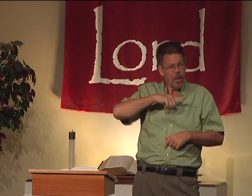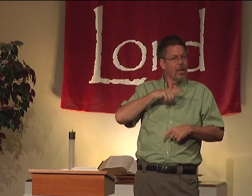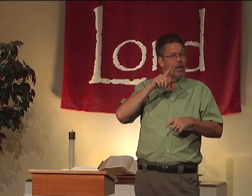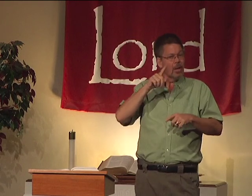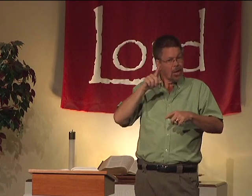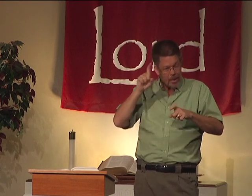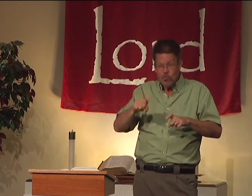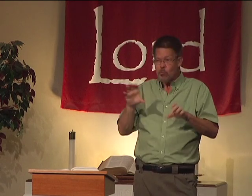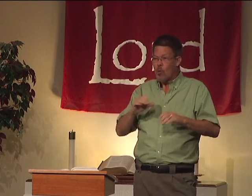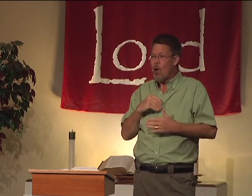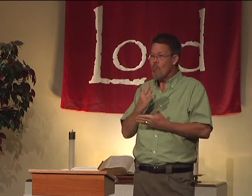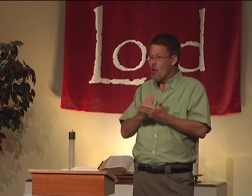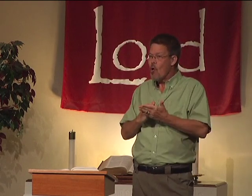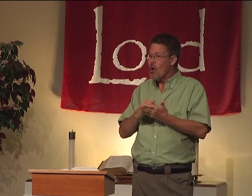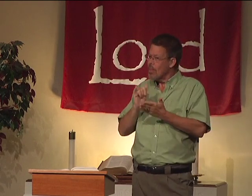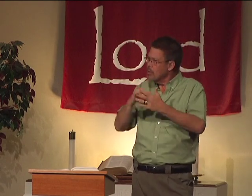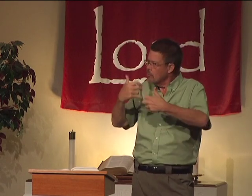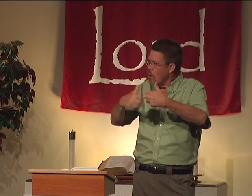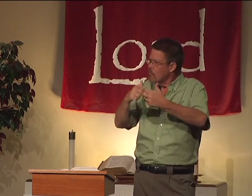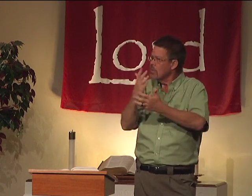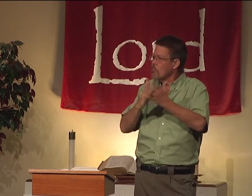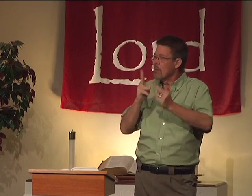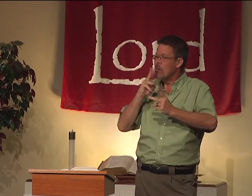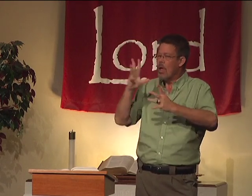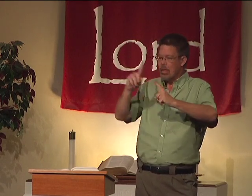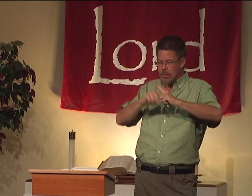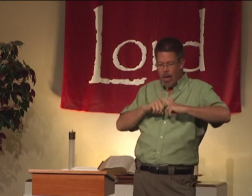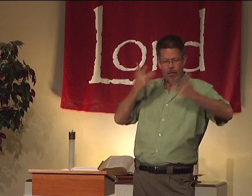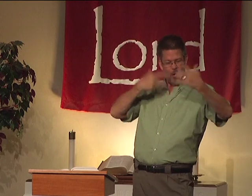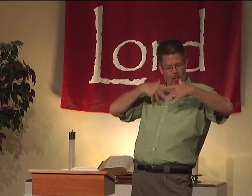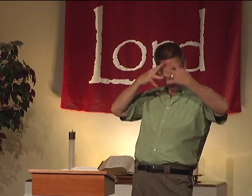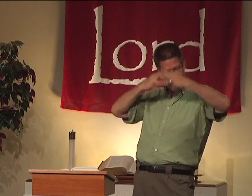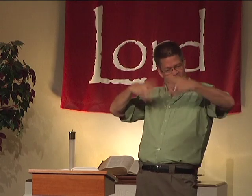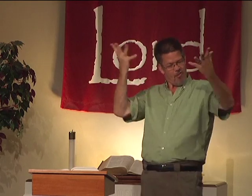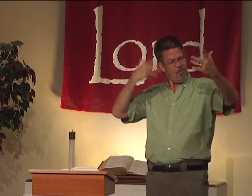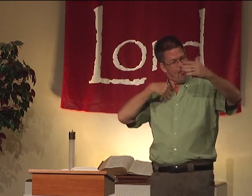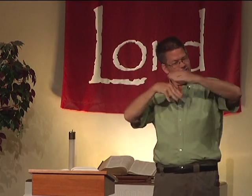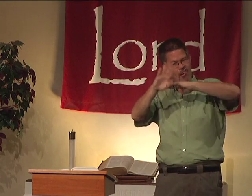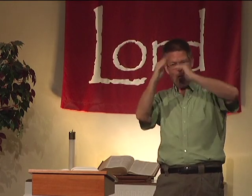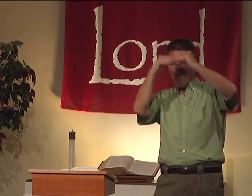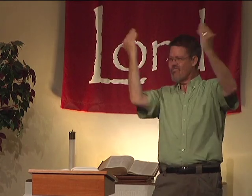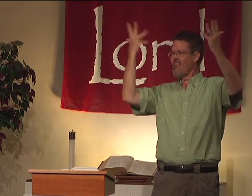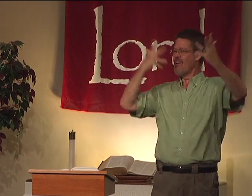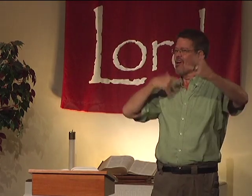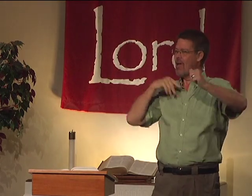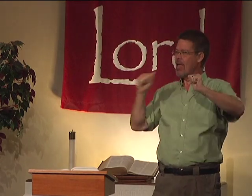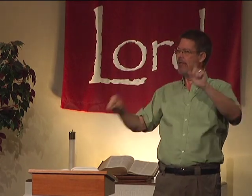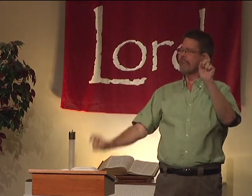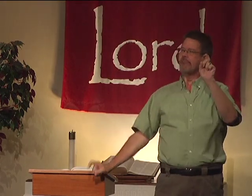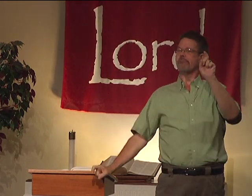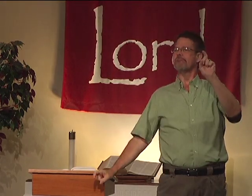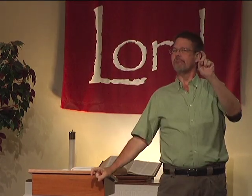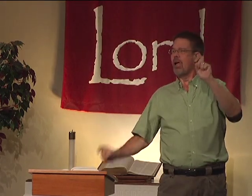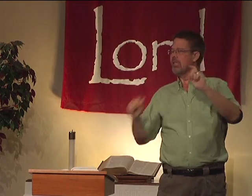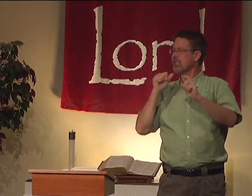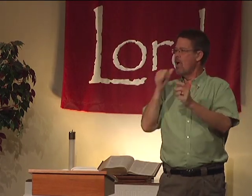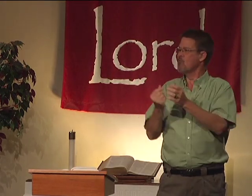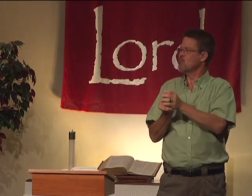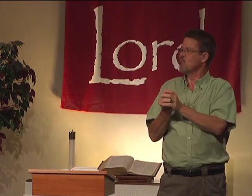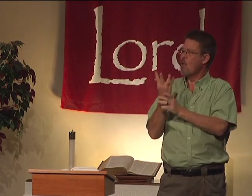But we have to do our part. That's the problem. Some people take Jesus into their heart and think, oh, I'm going to heaven. It's all good. And they sit back and